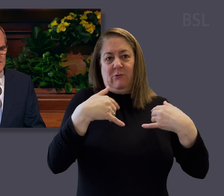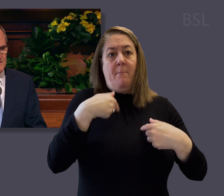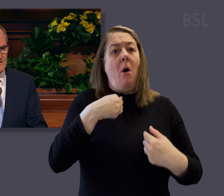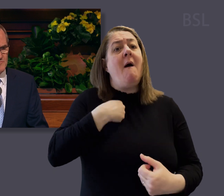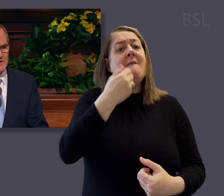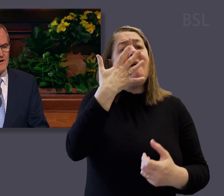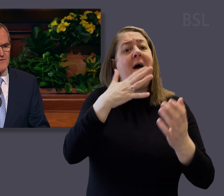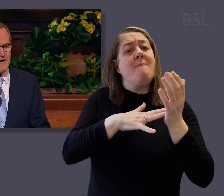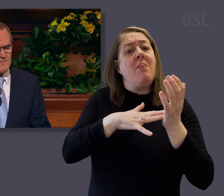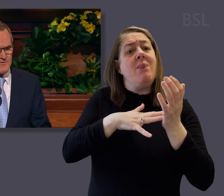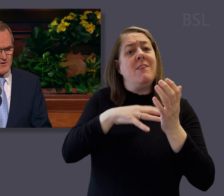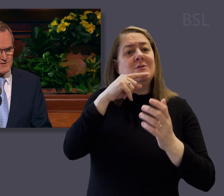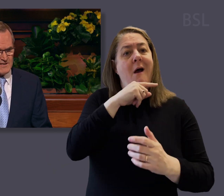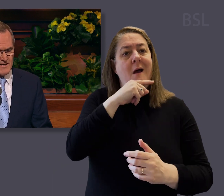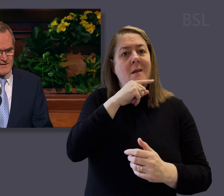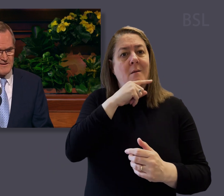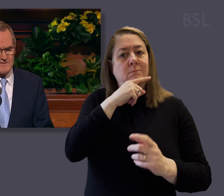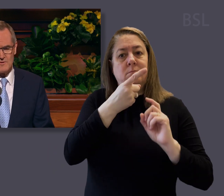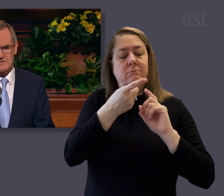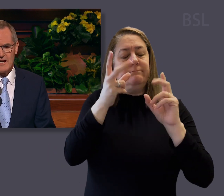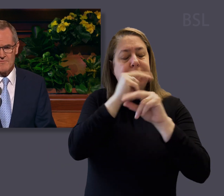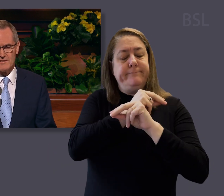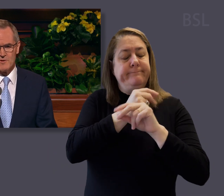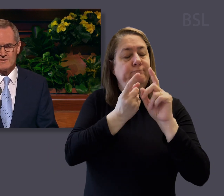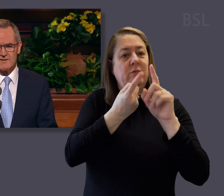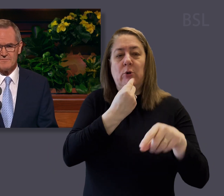but our five-month-old son was unresponsive.